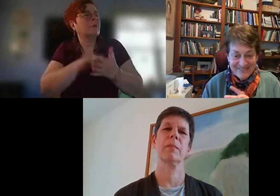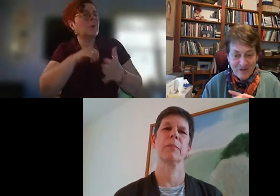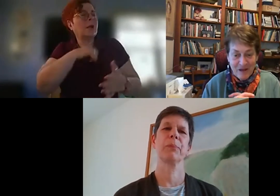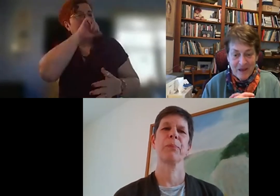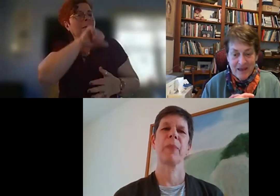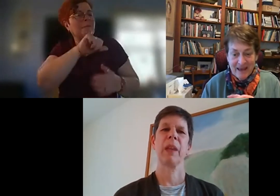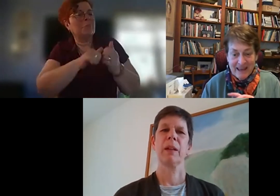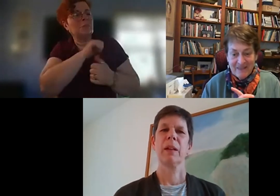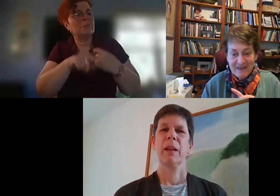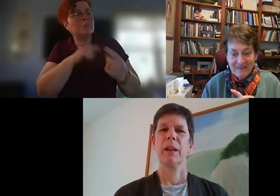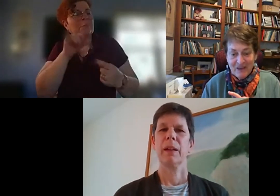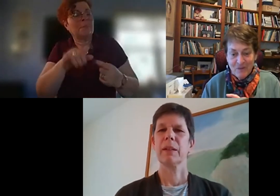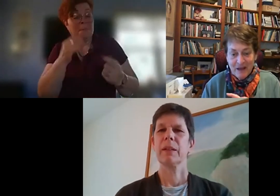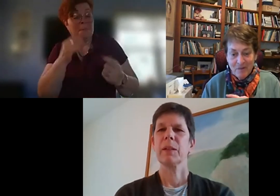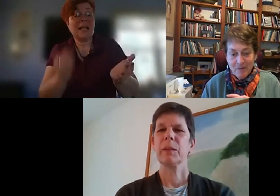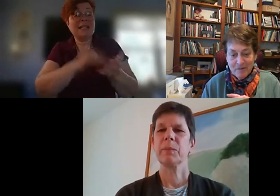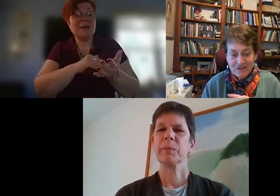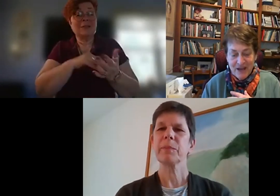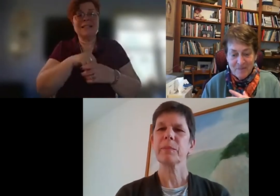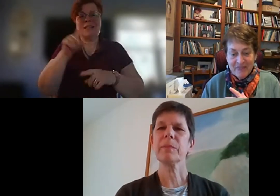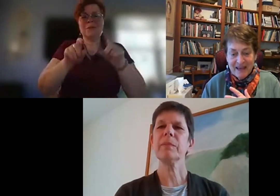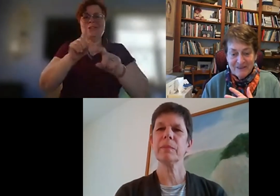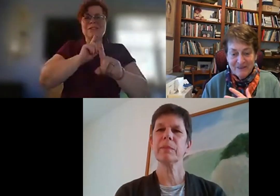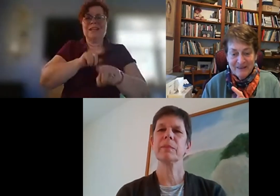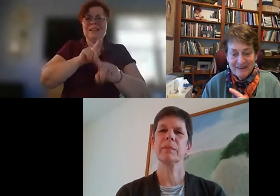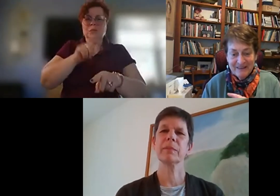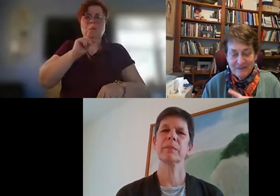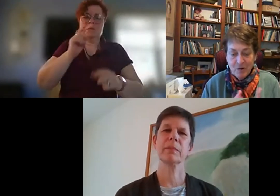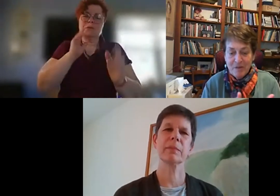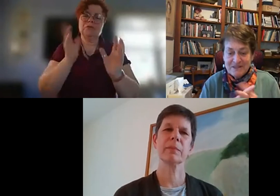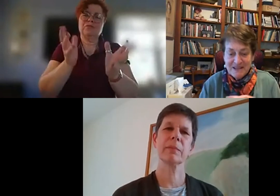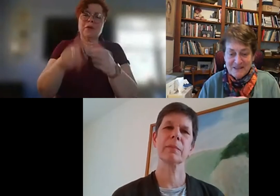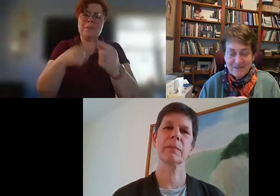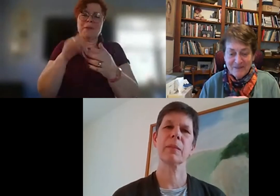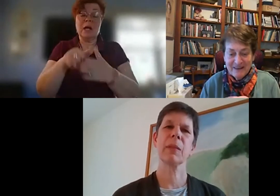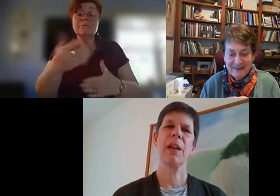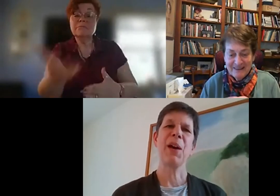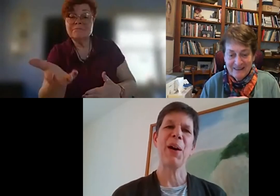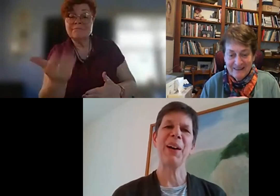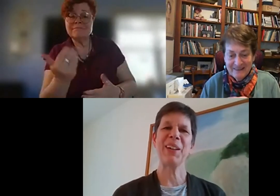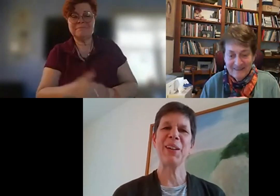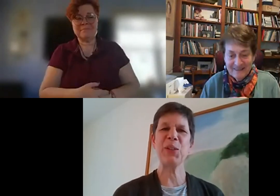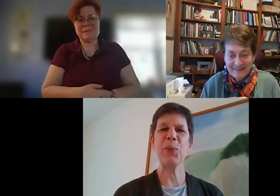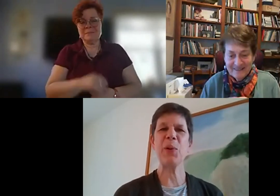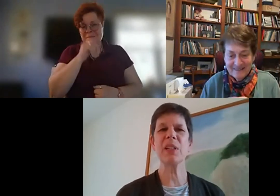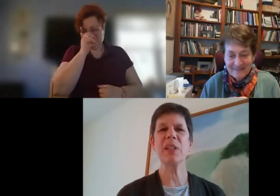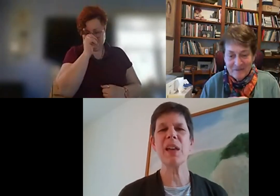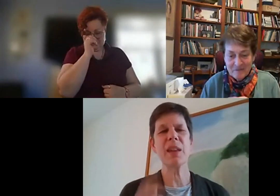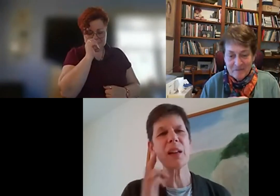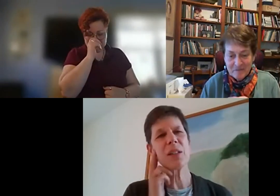so again in the q a we'll probably chat about that too you were about to say something what i i just wanted to say that i just